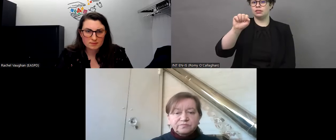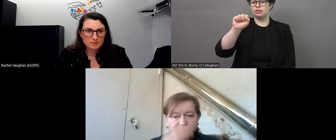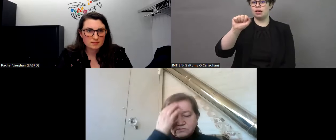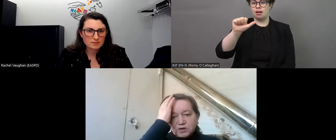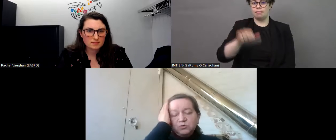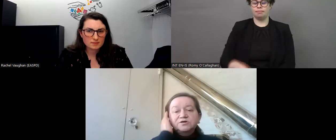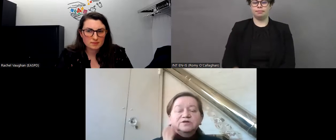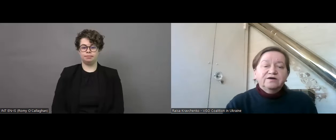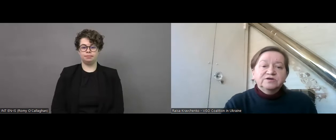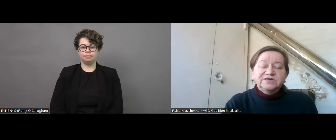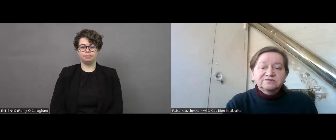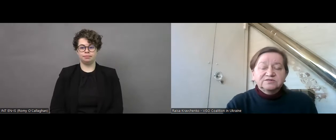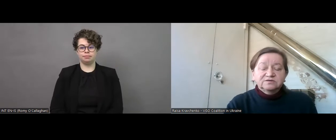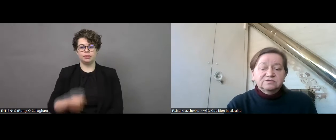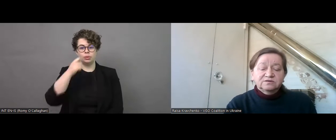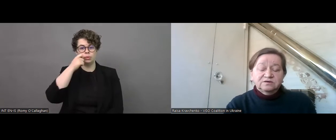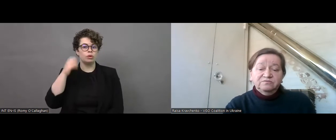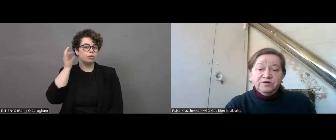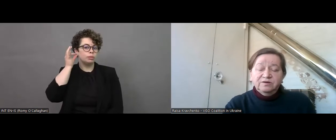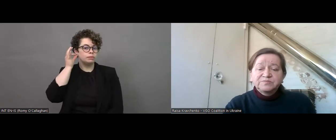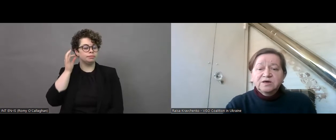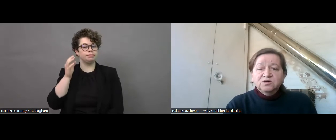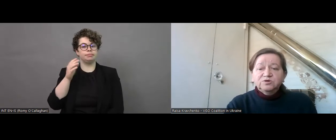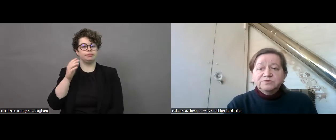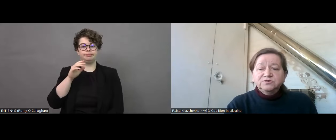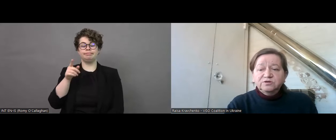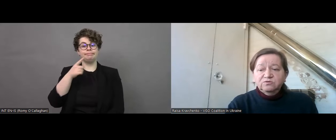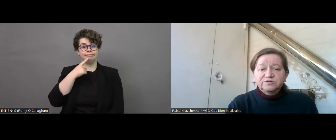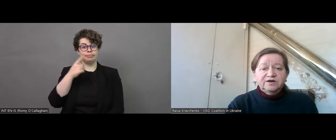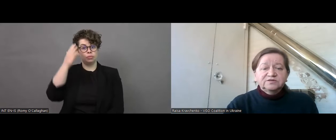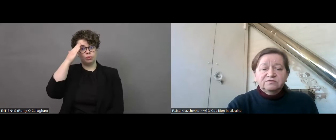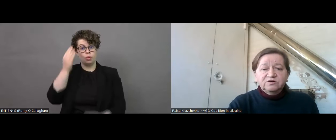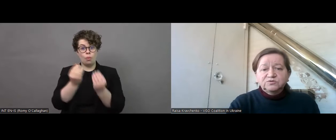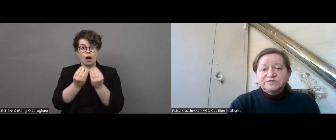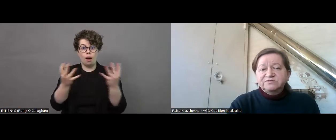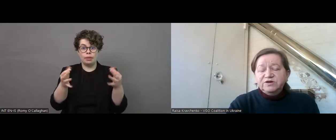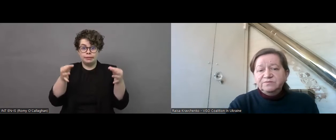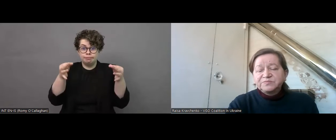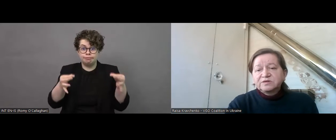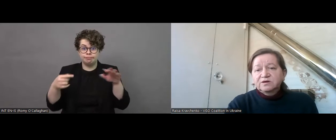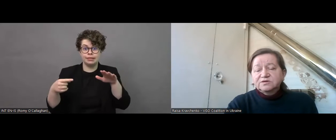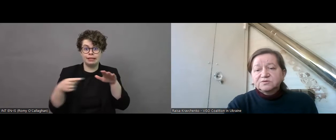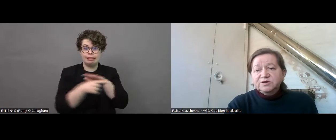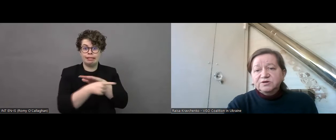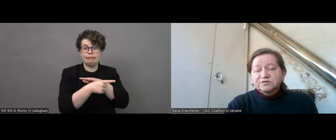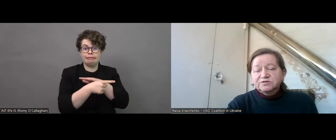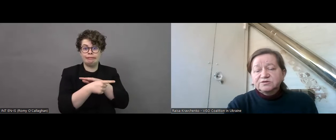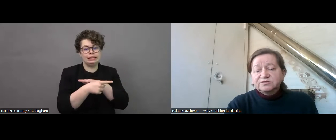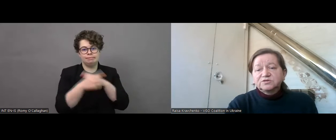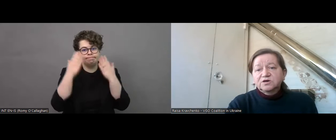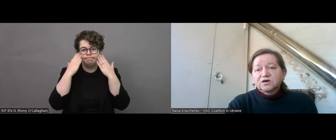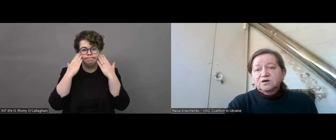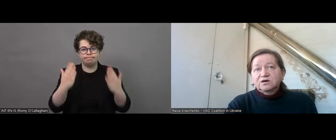We don't have exact figure, but we don't know that those with severe disabilities